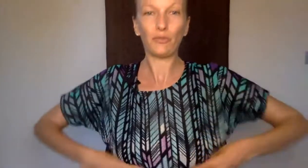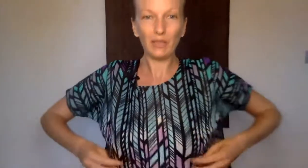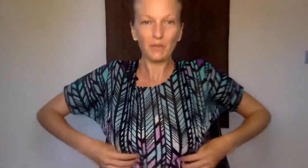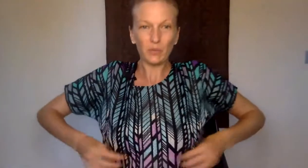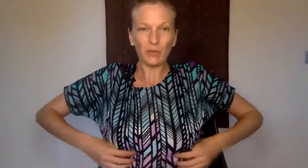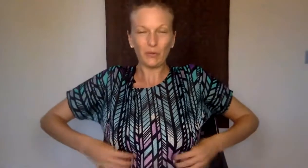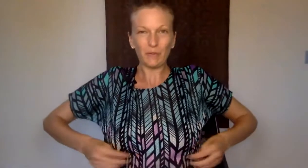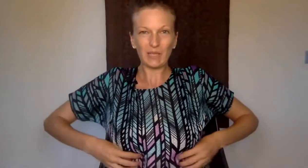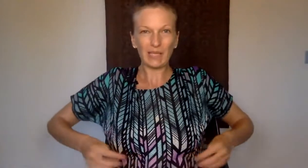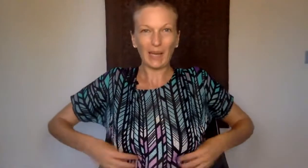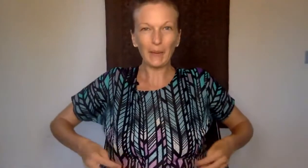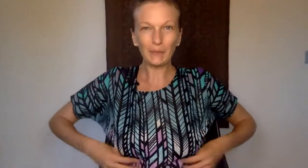ribs where the ribs stick out.